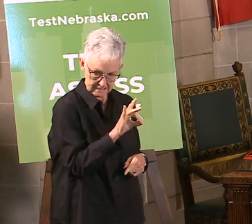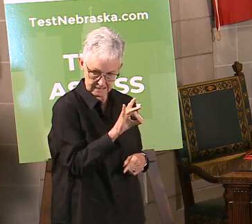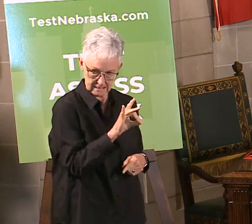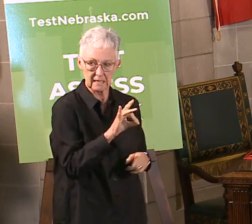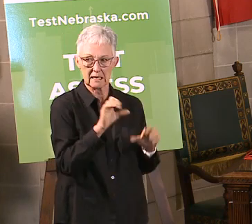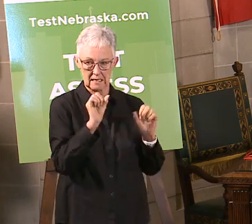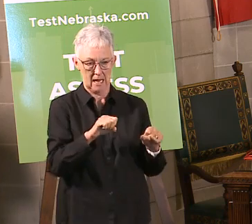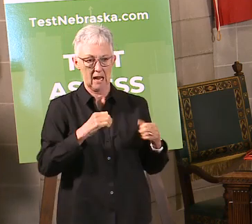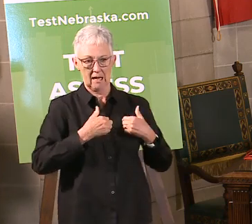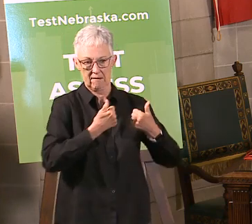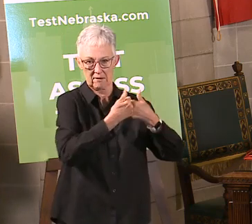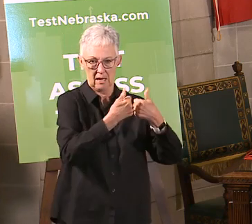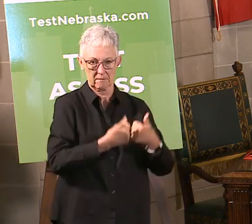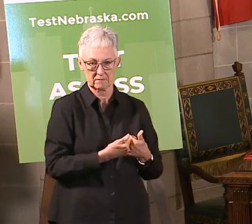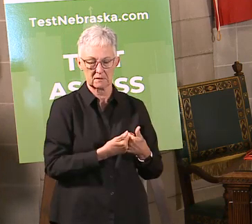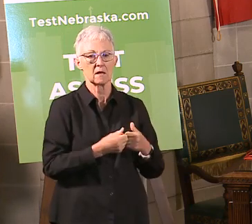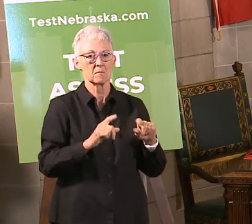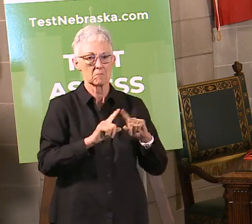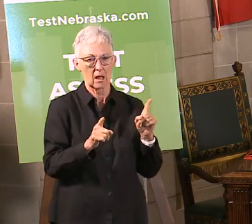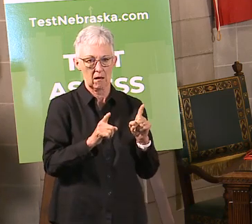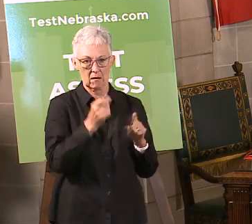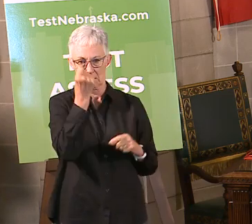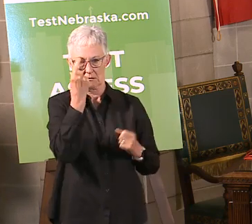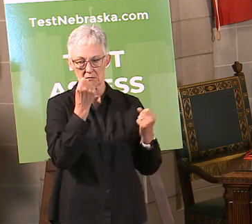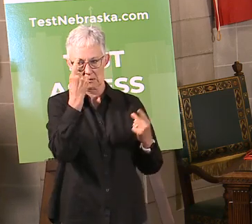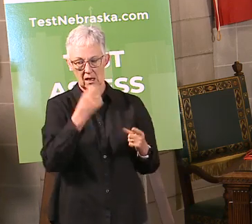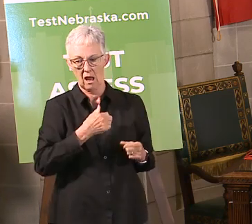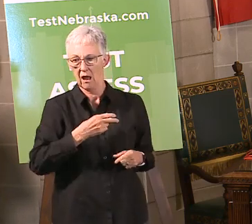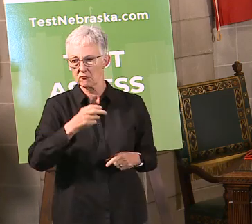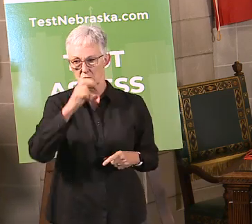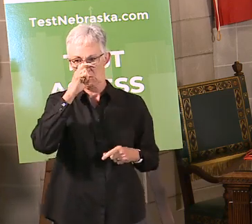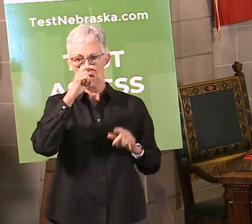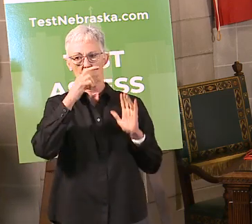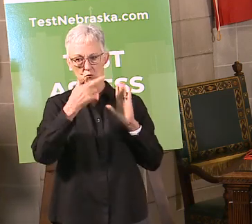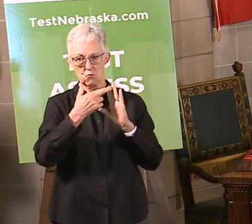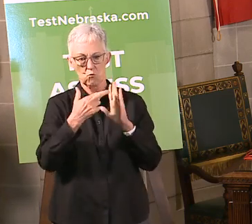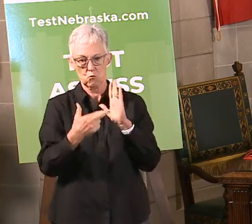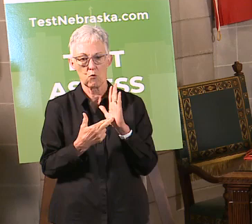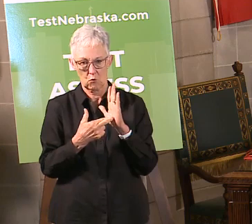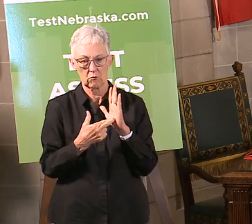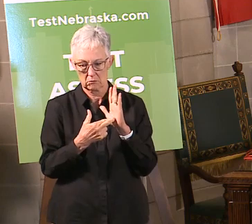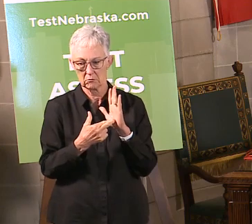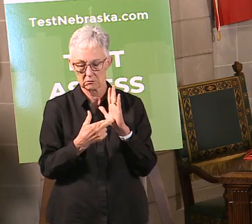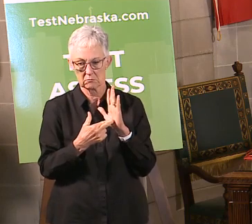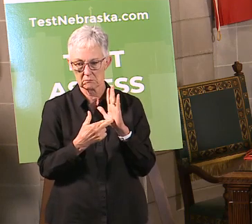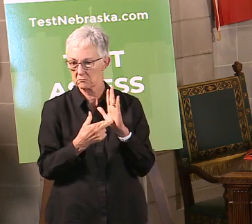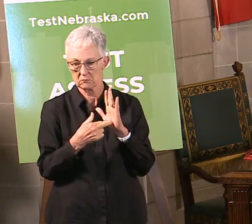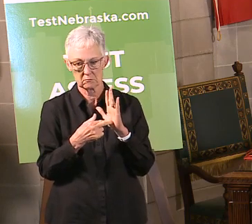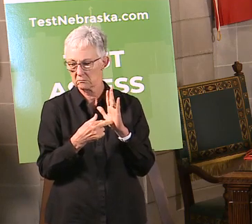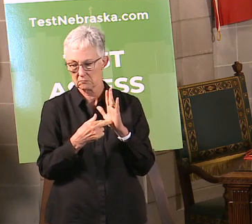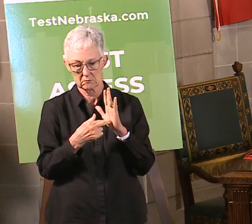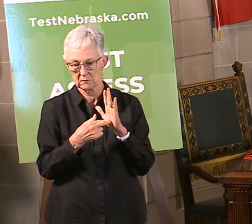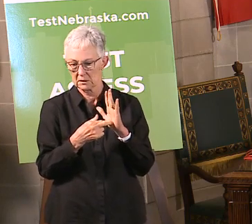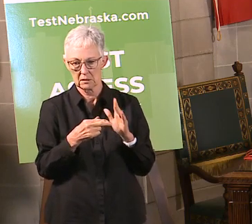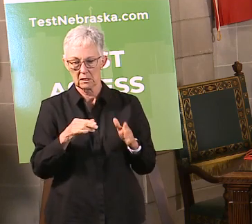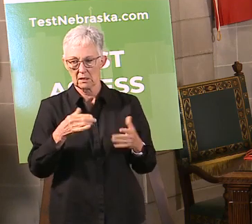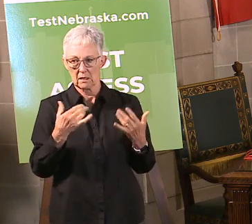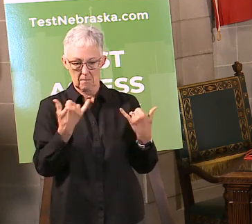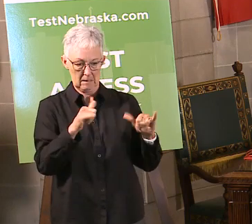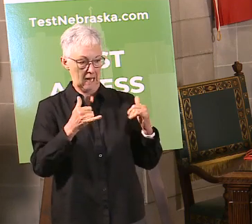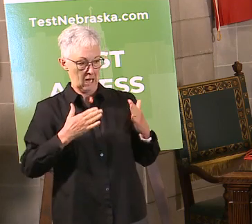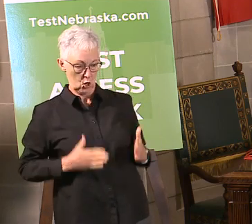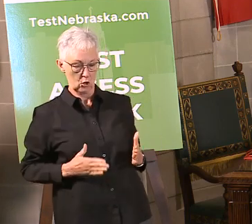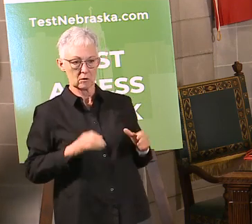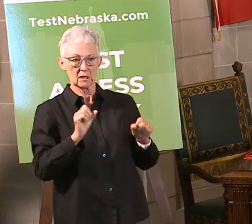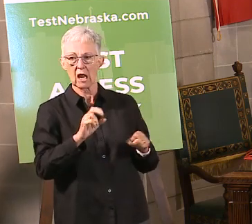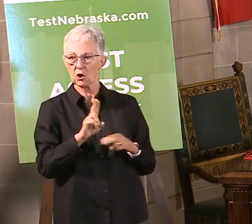document on this. Guidance document has been handed out here to the local press. But, again, it's the same sort of thing you can imagine, right, that players need to